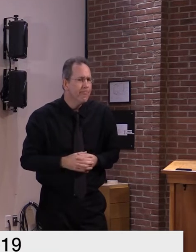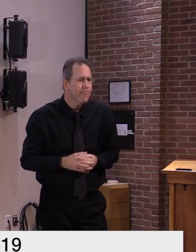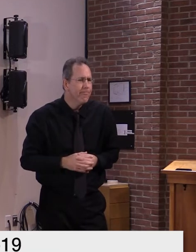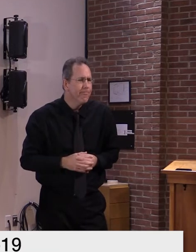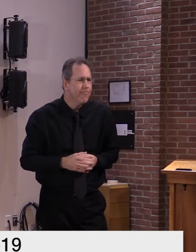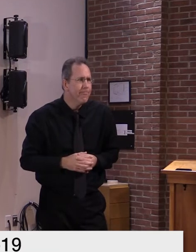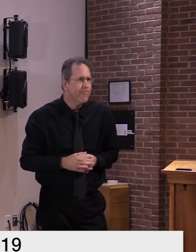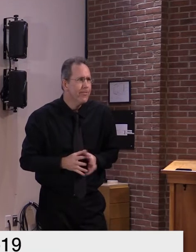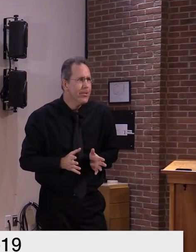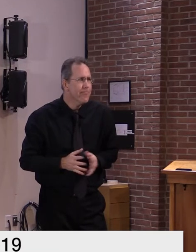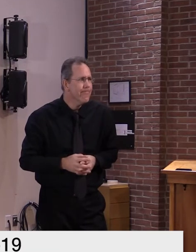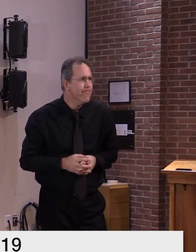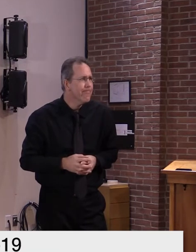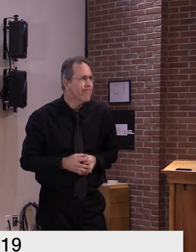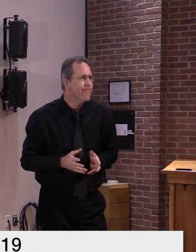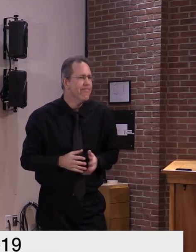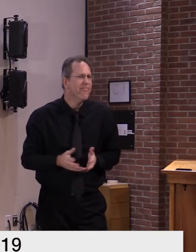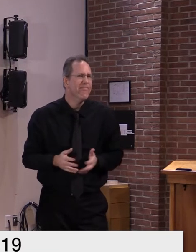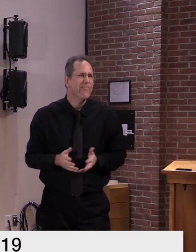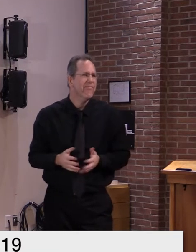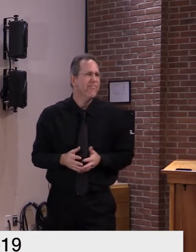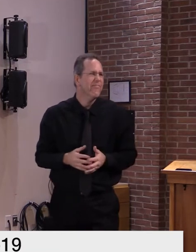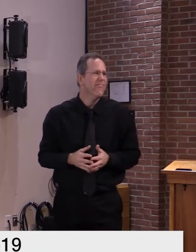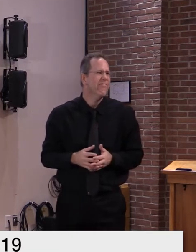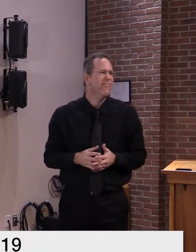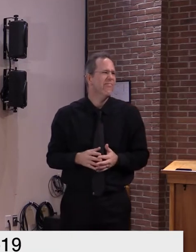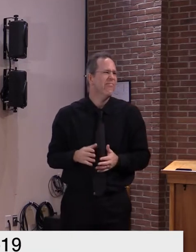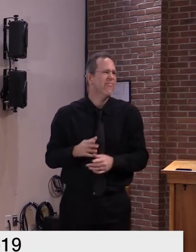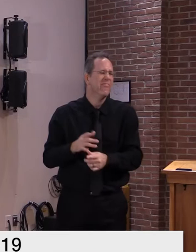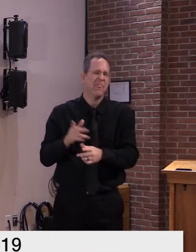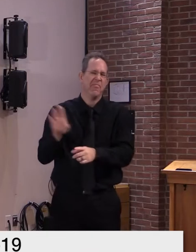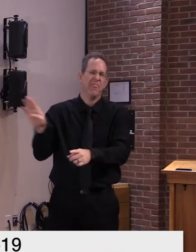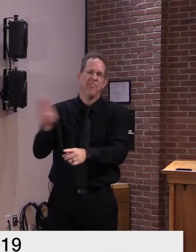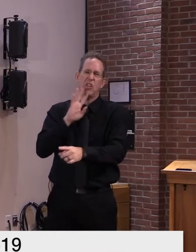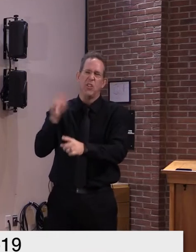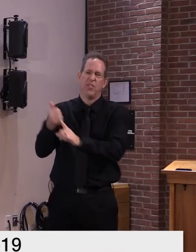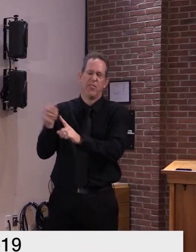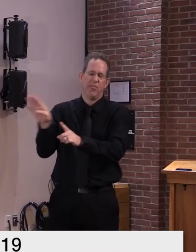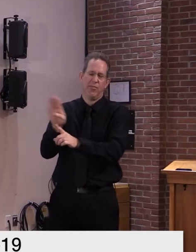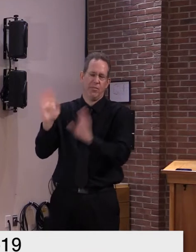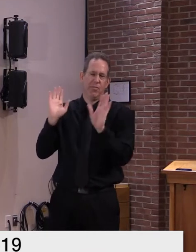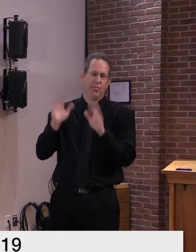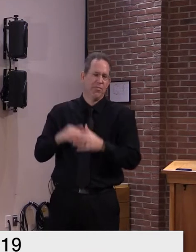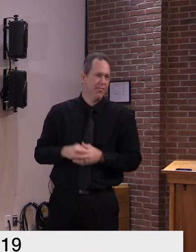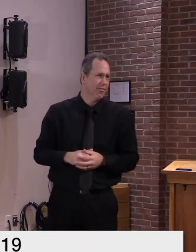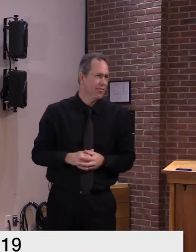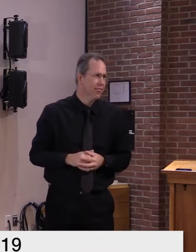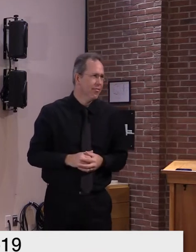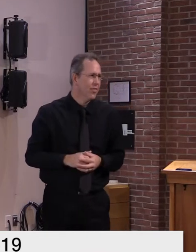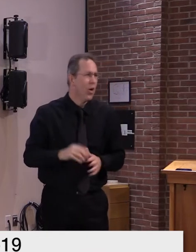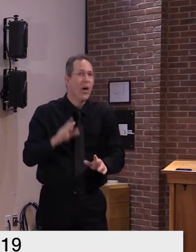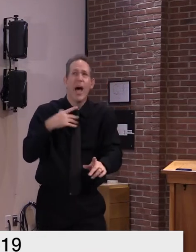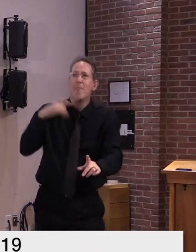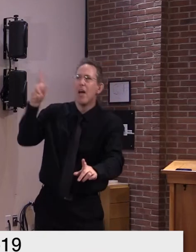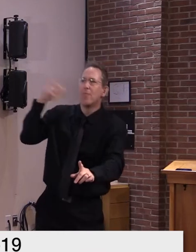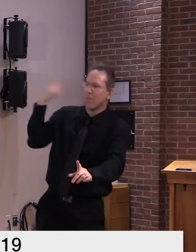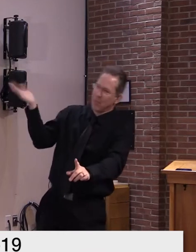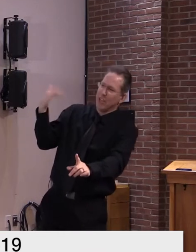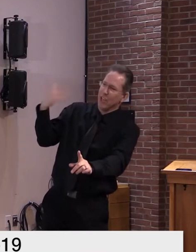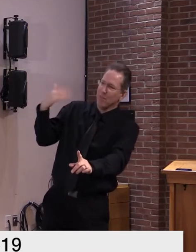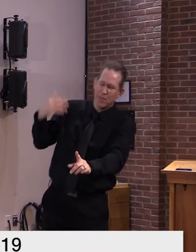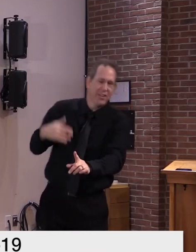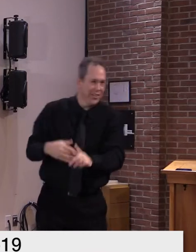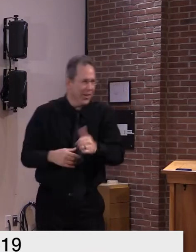um could follow up with him if that's not the we can do that answer but i think from what i heard hold on i'm back i got muted there for a second i don't know why